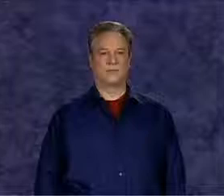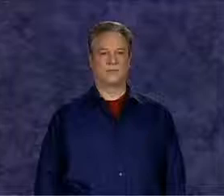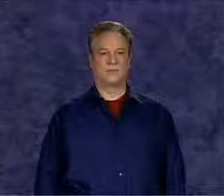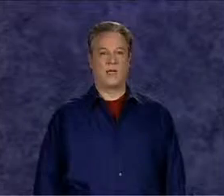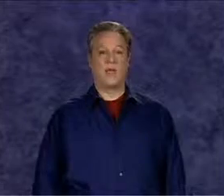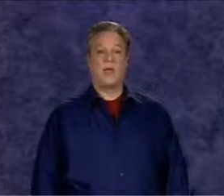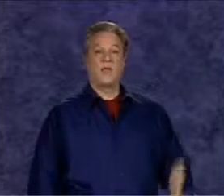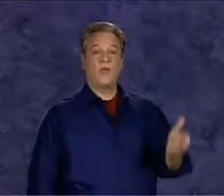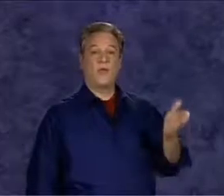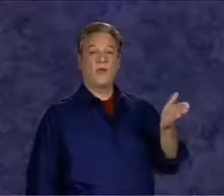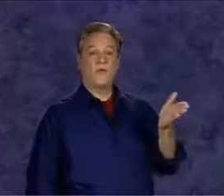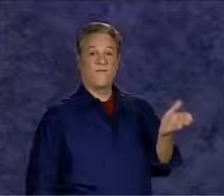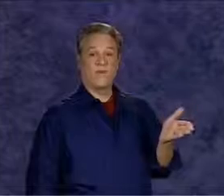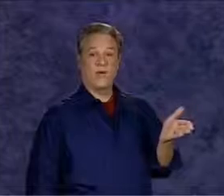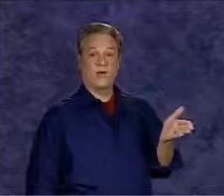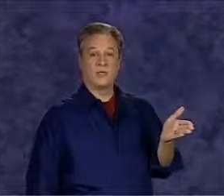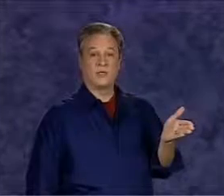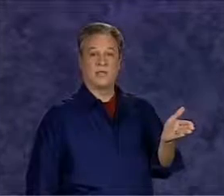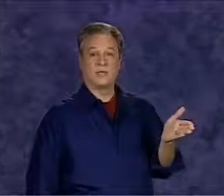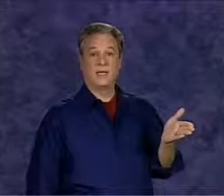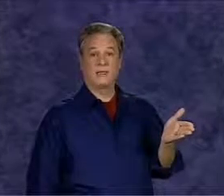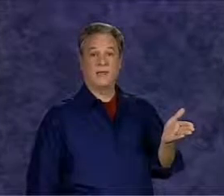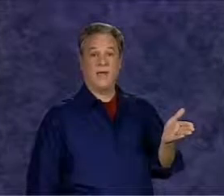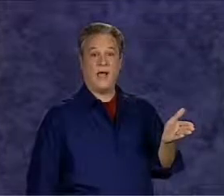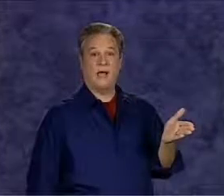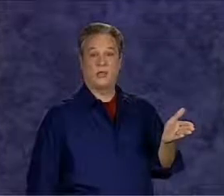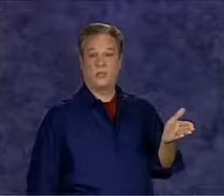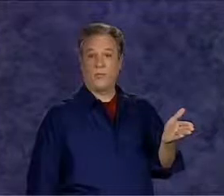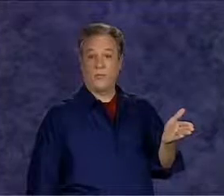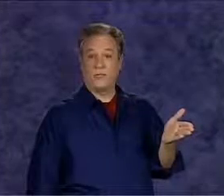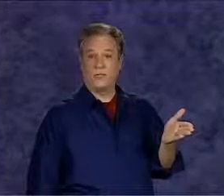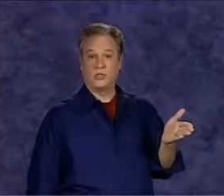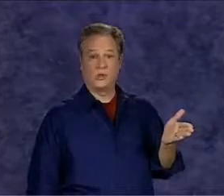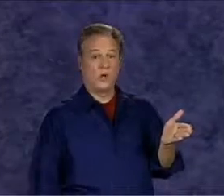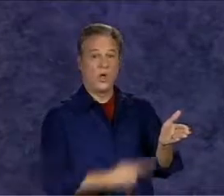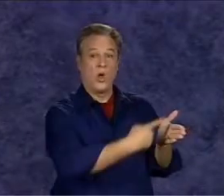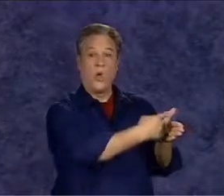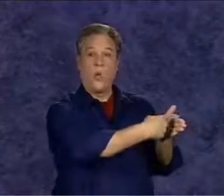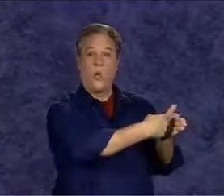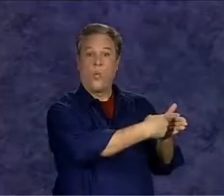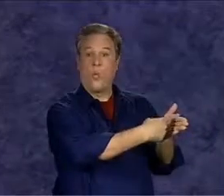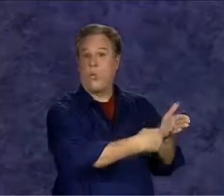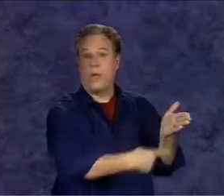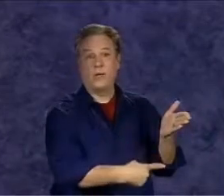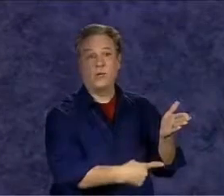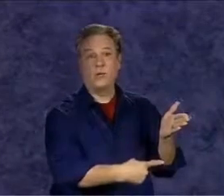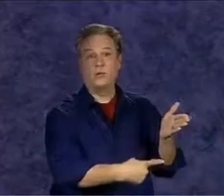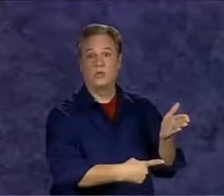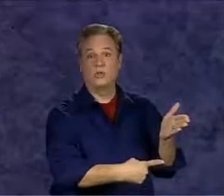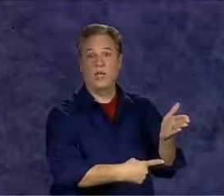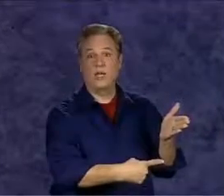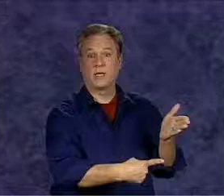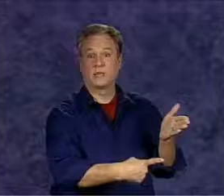you think of your fingers as a list of items you're pointing to what will you do next